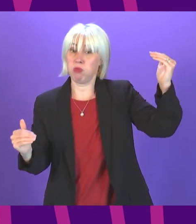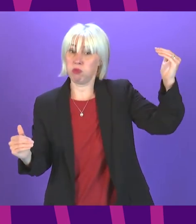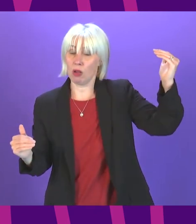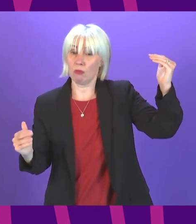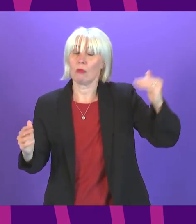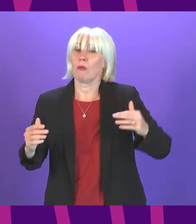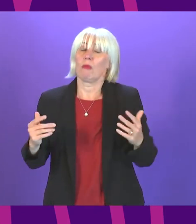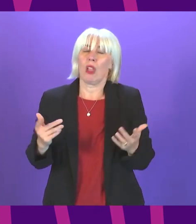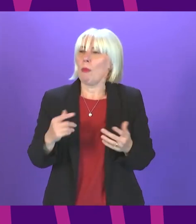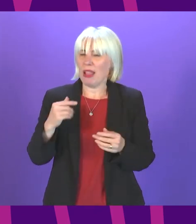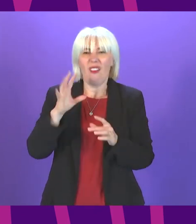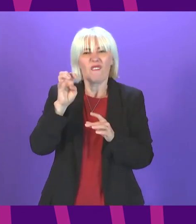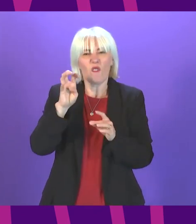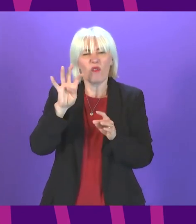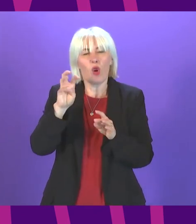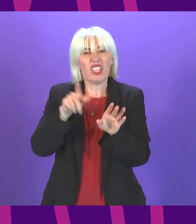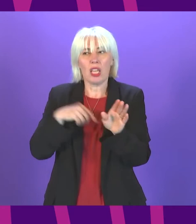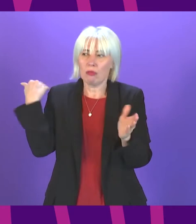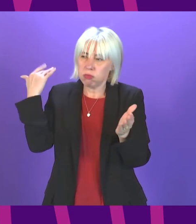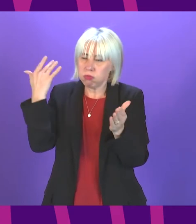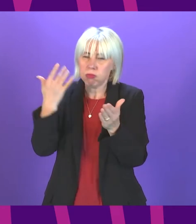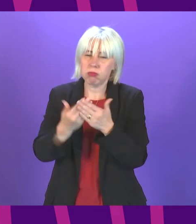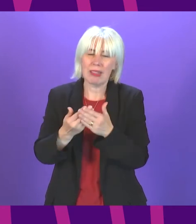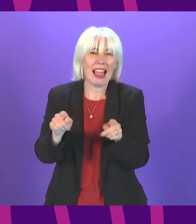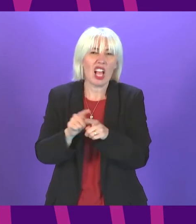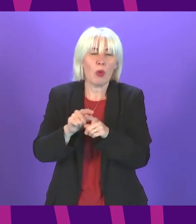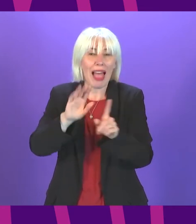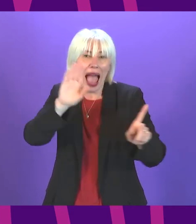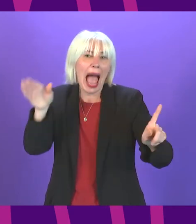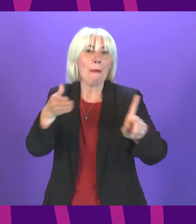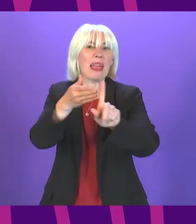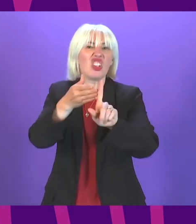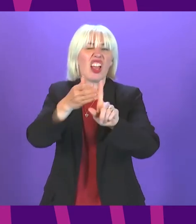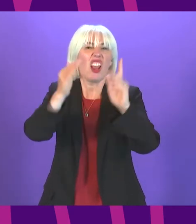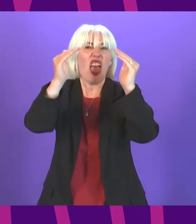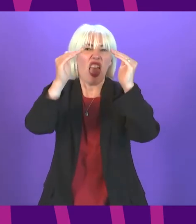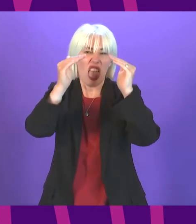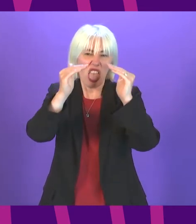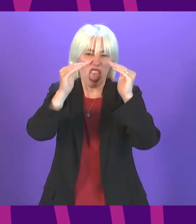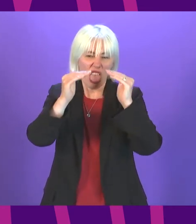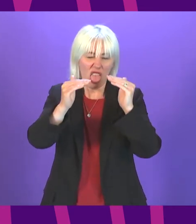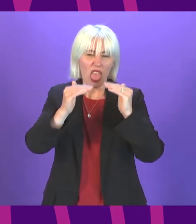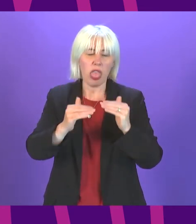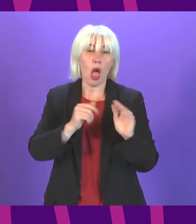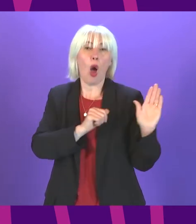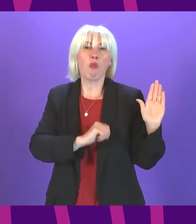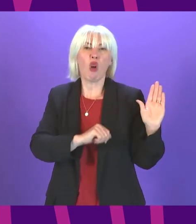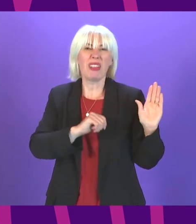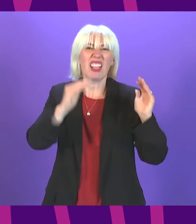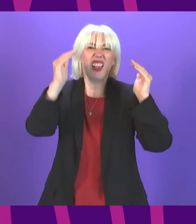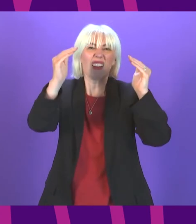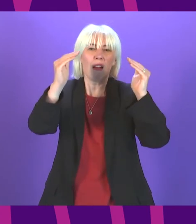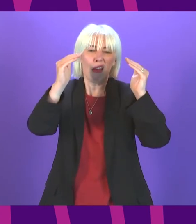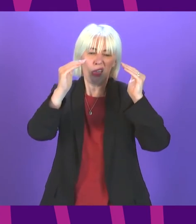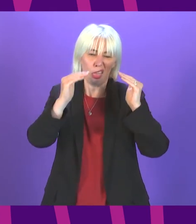in office worse still the level of ambition has dropped and the SNP's promises this year seem even less